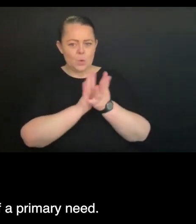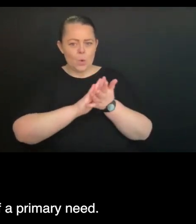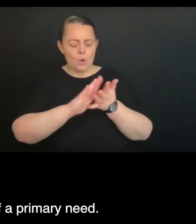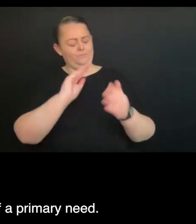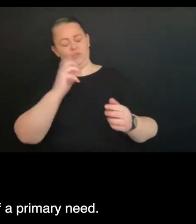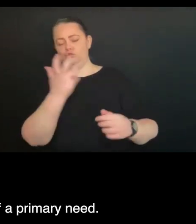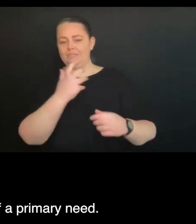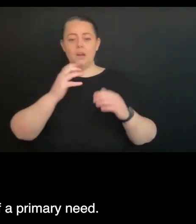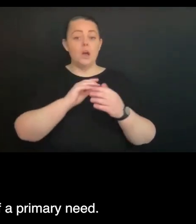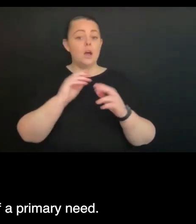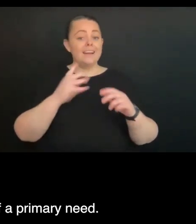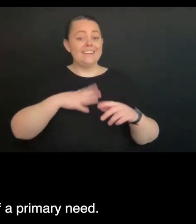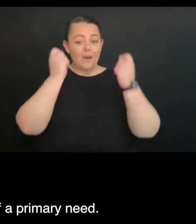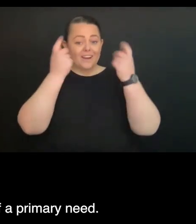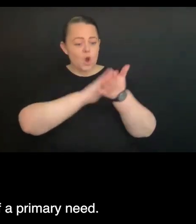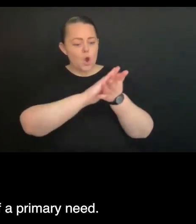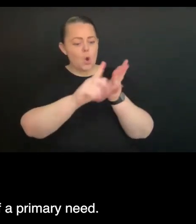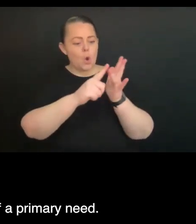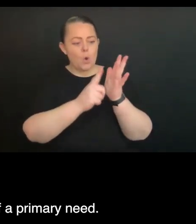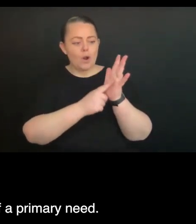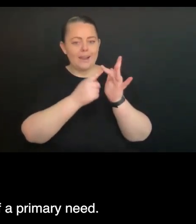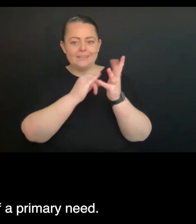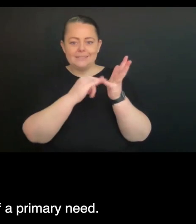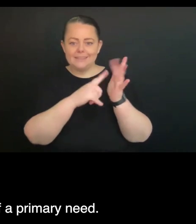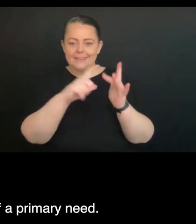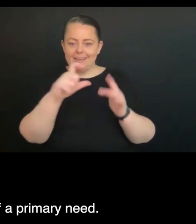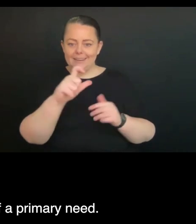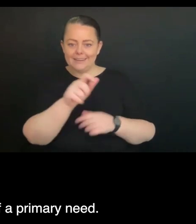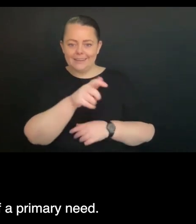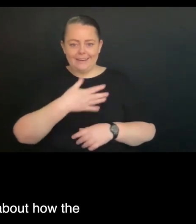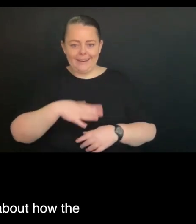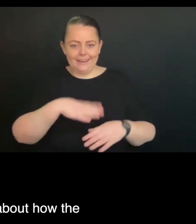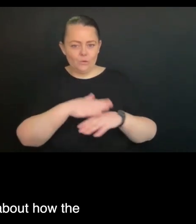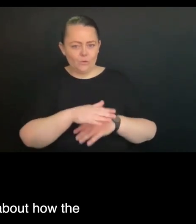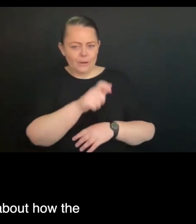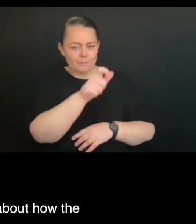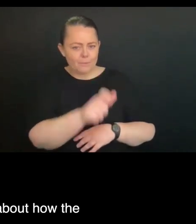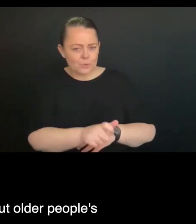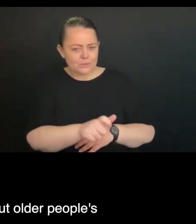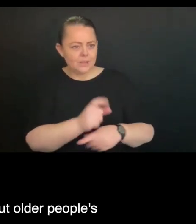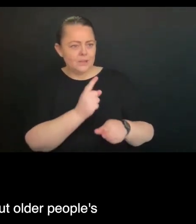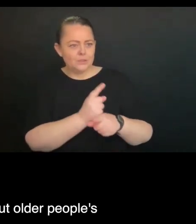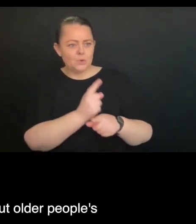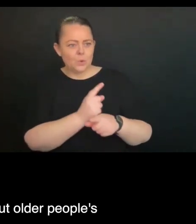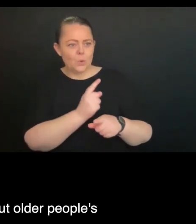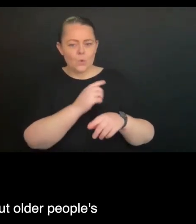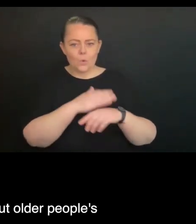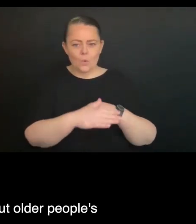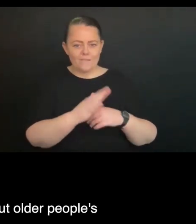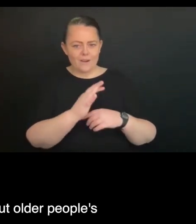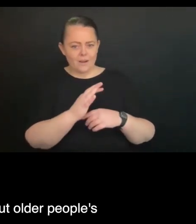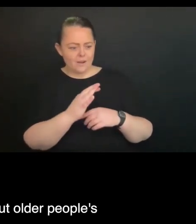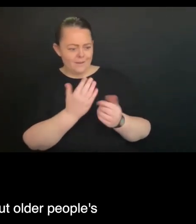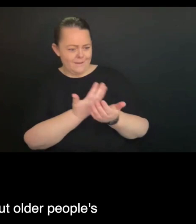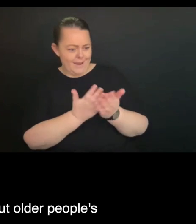needs of the person being kind of part of kind of primary, a primary need. Do you want to talk a little bit about how the standards are expressly calling